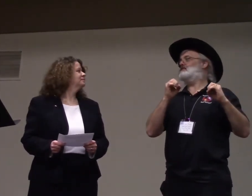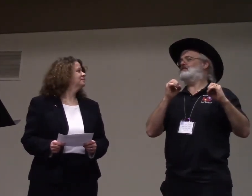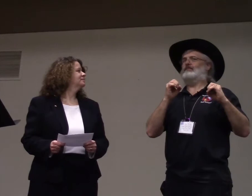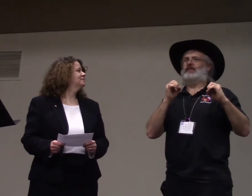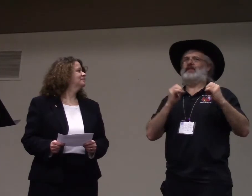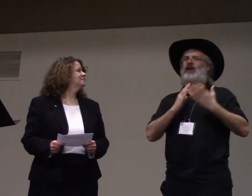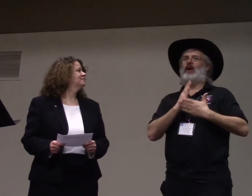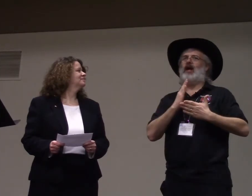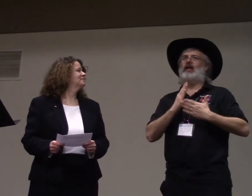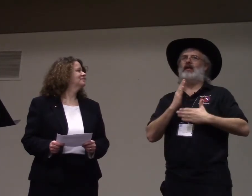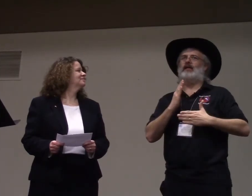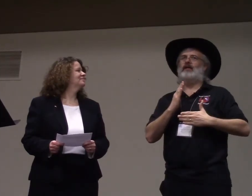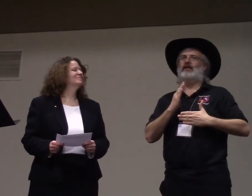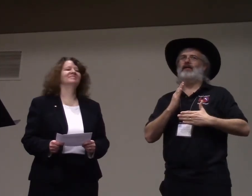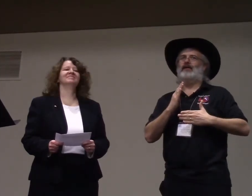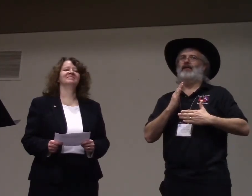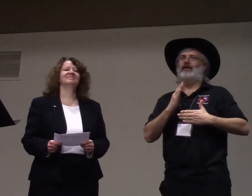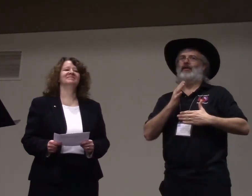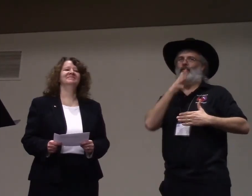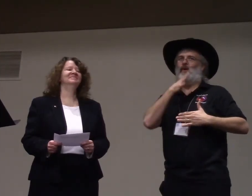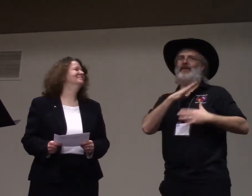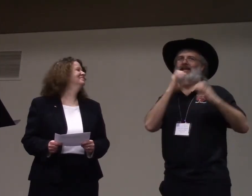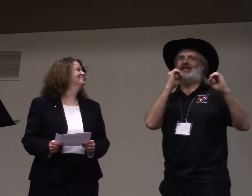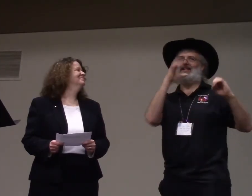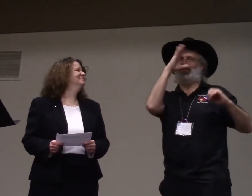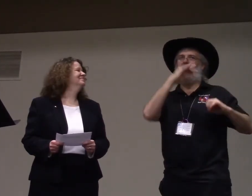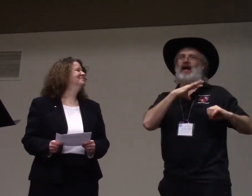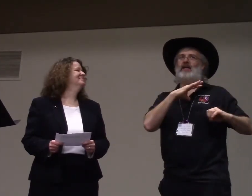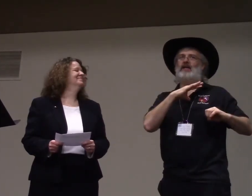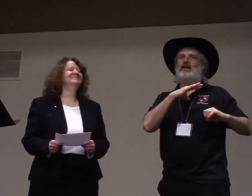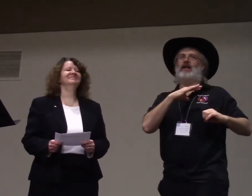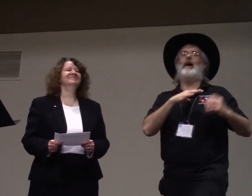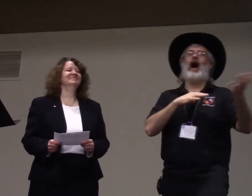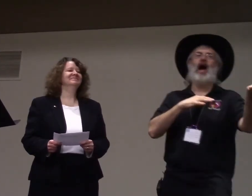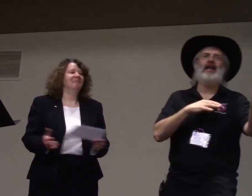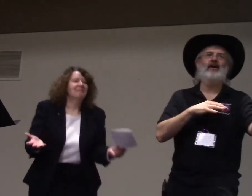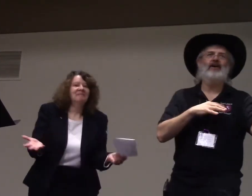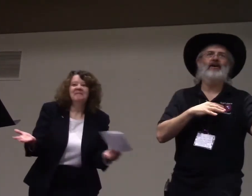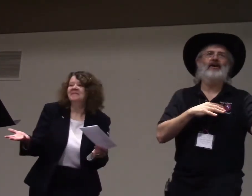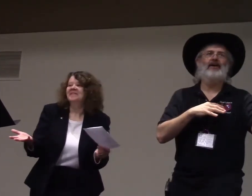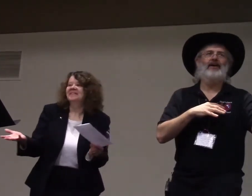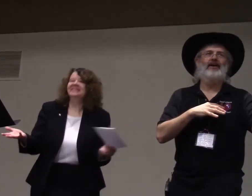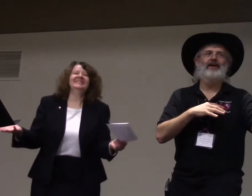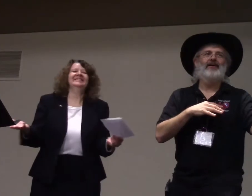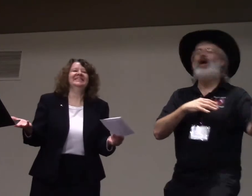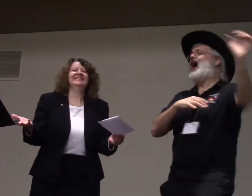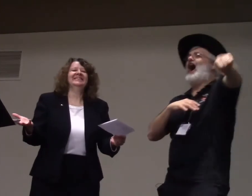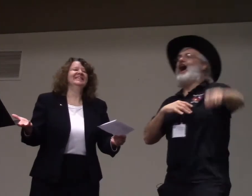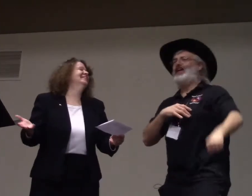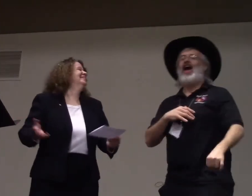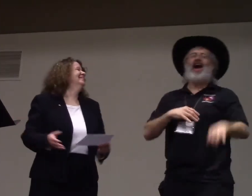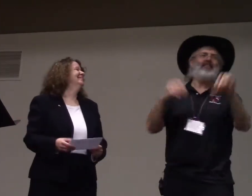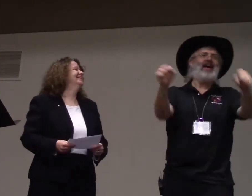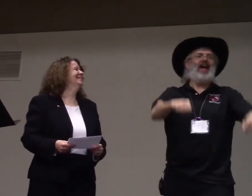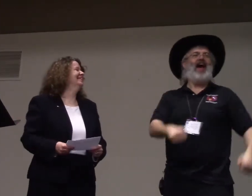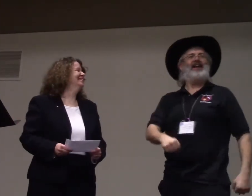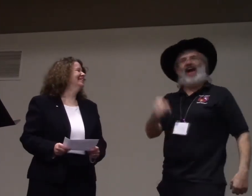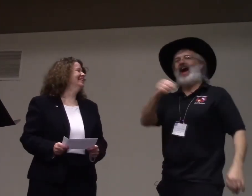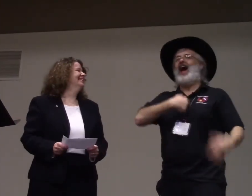Is it alright? Women can teach the men. Come on! Yeah! Yeah! They did! Yeah! I